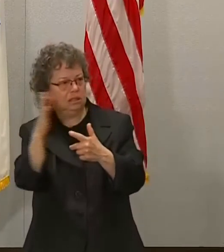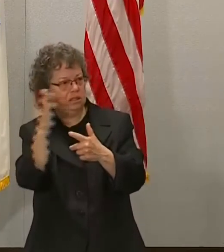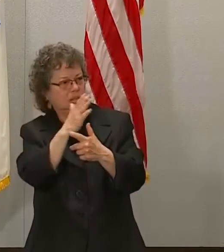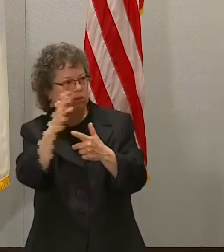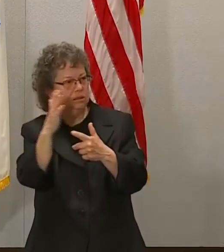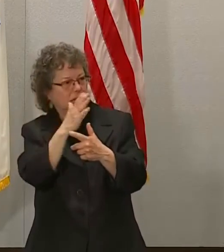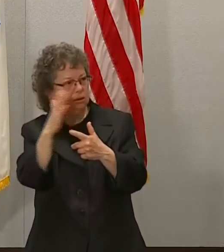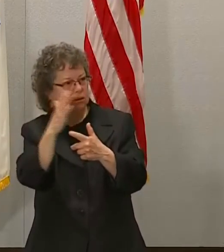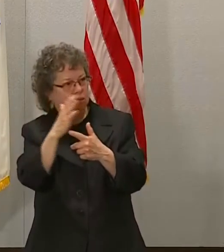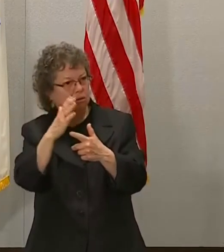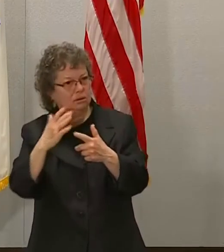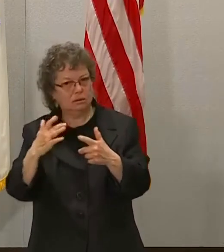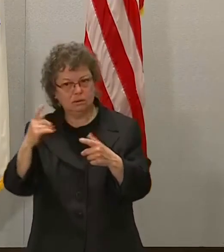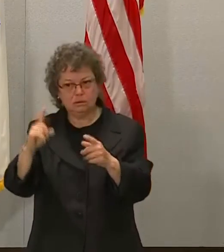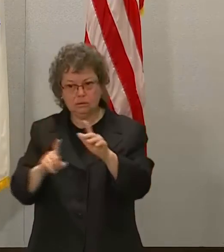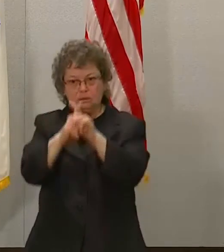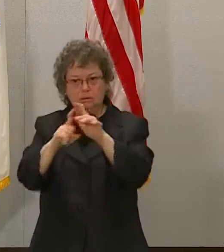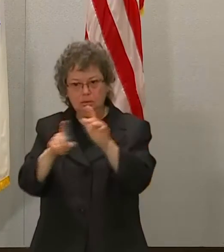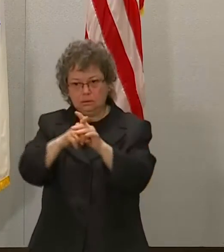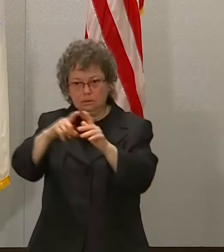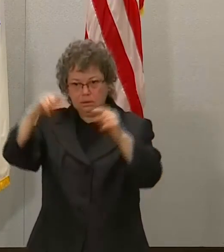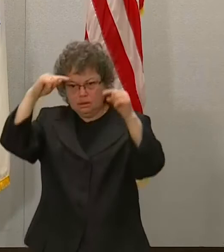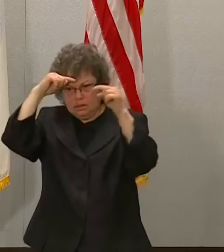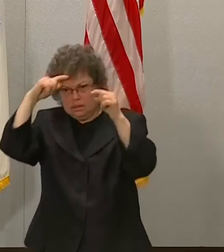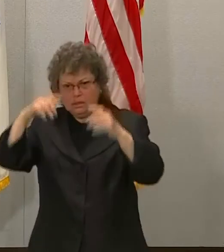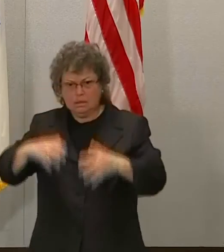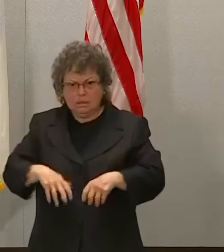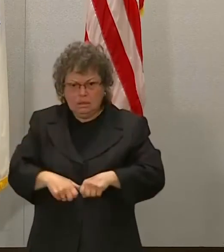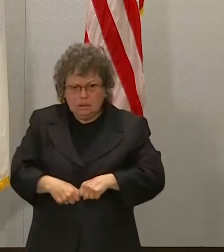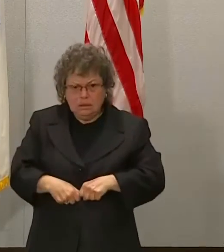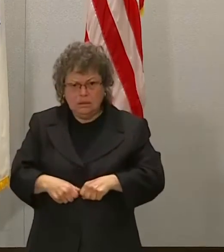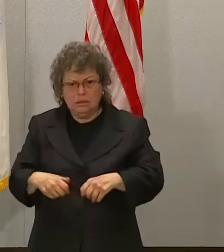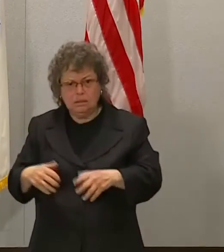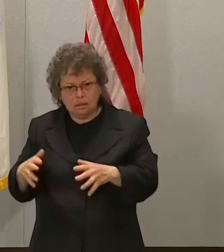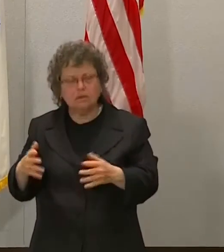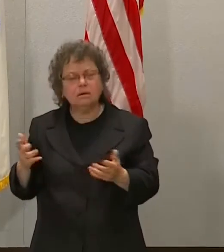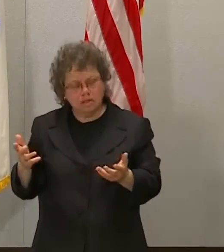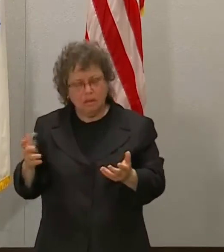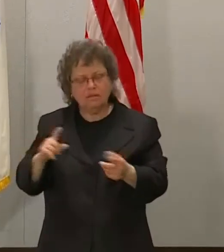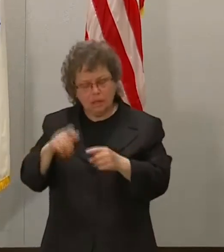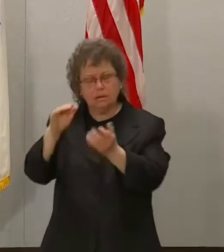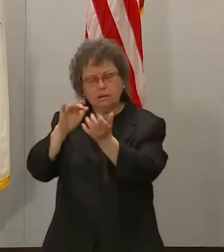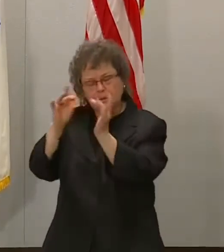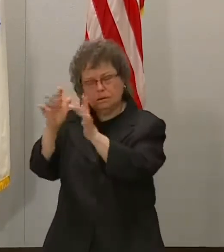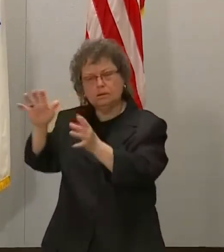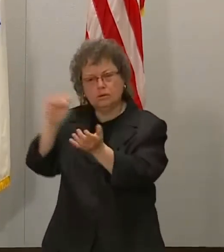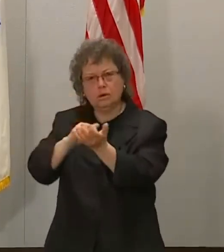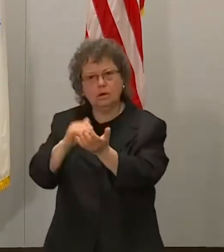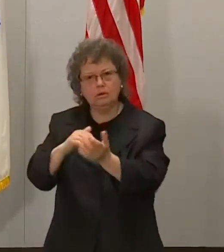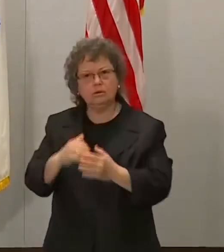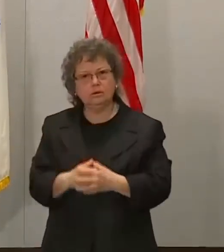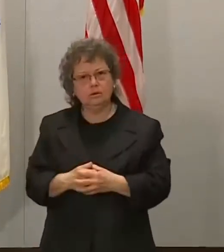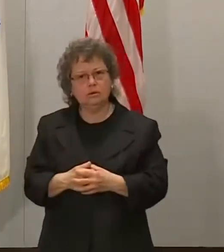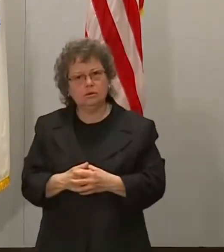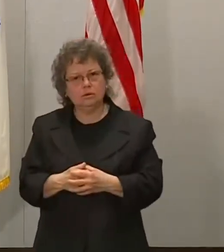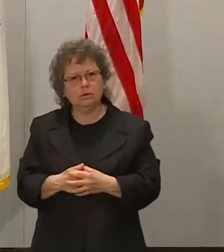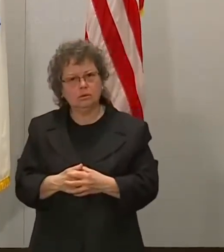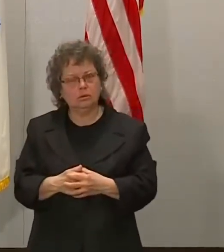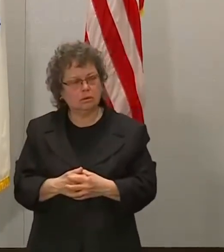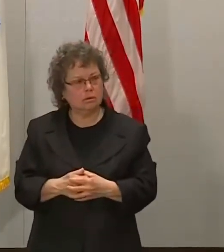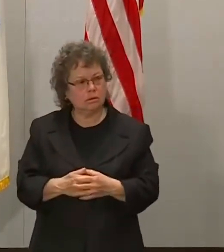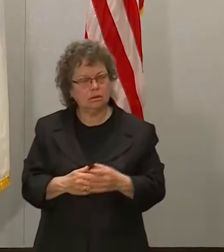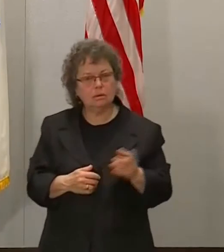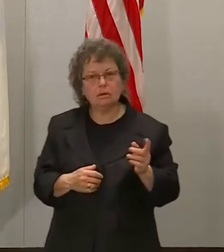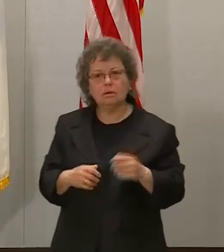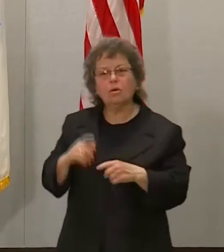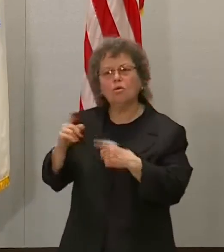window, you should look for those kinds of symptoms. If you see them, you should definitely reach out to your clinician. Thanks, everyone. Did your communication go in the other direction, from the